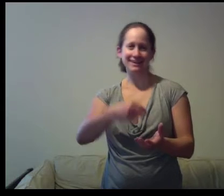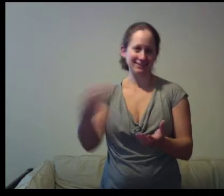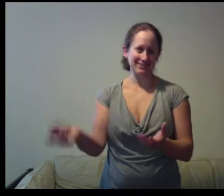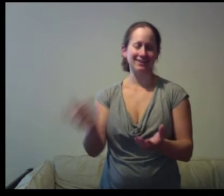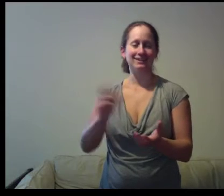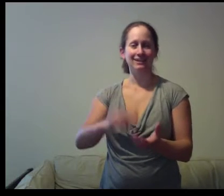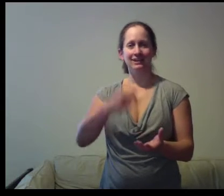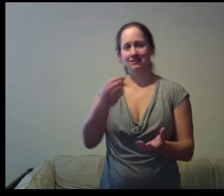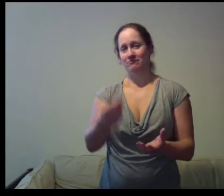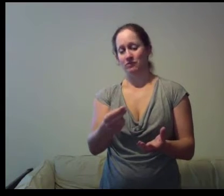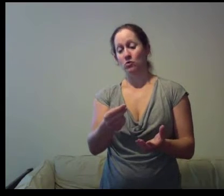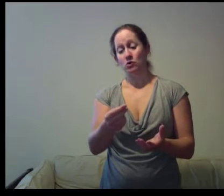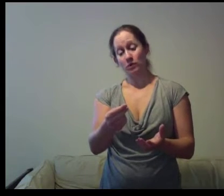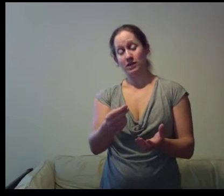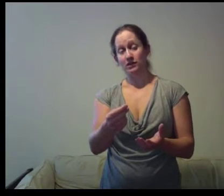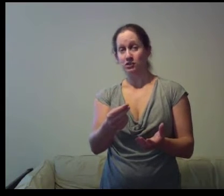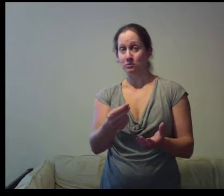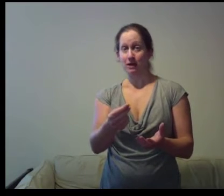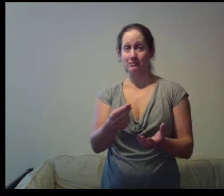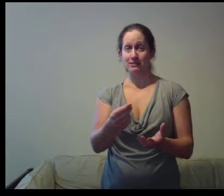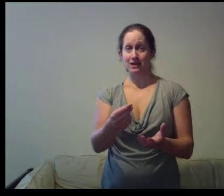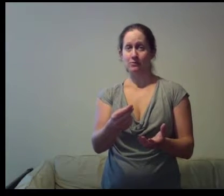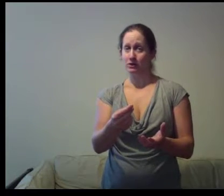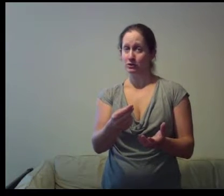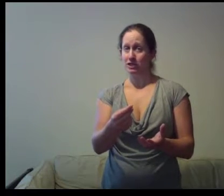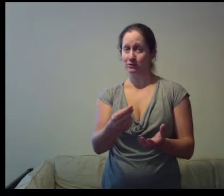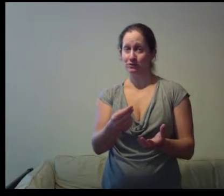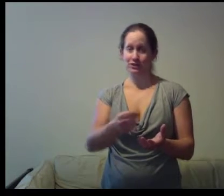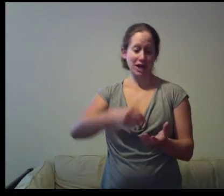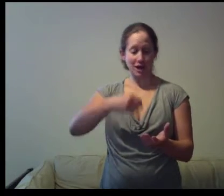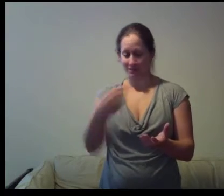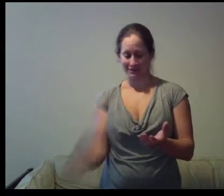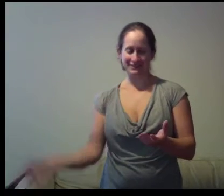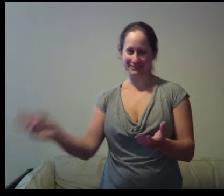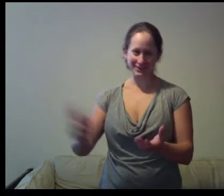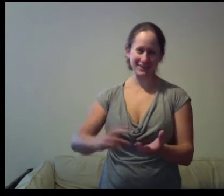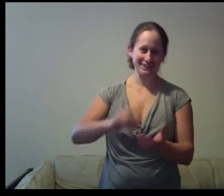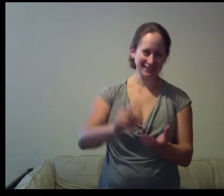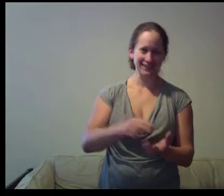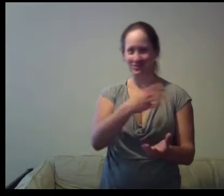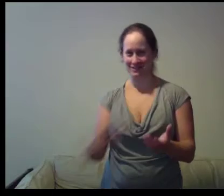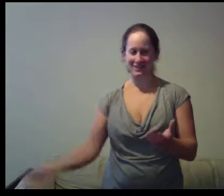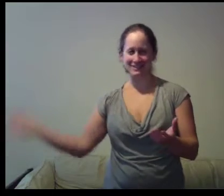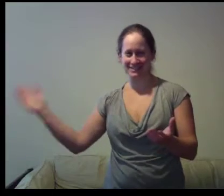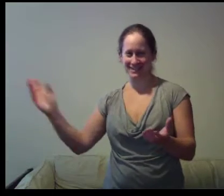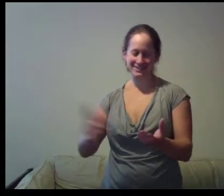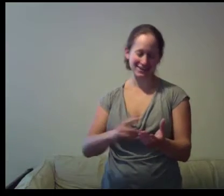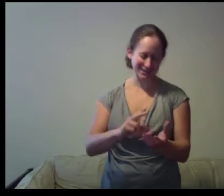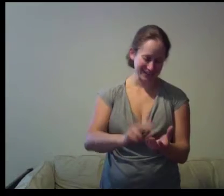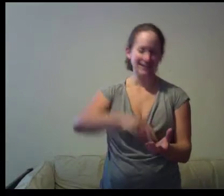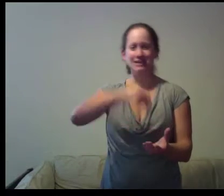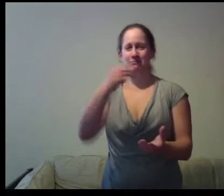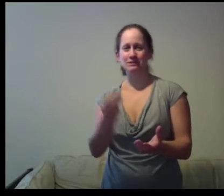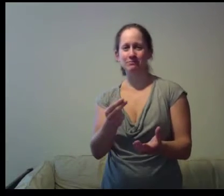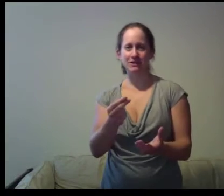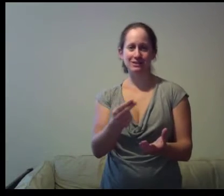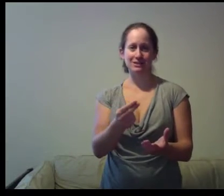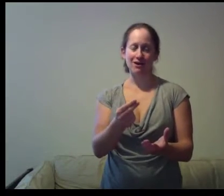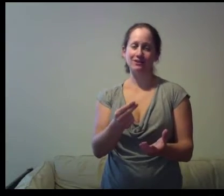great oh queen it's your mom saying why don't you get a real job great throws it on the stage right picks up the next card